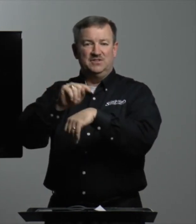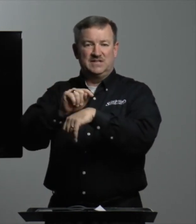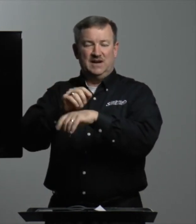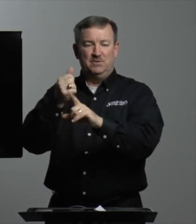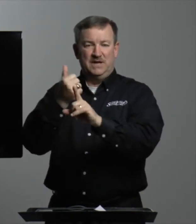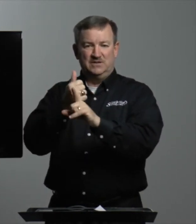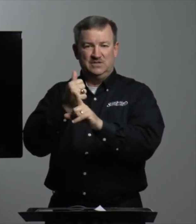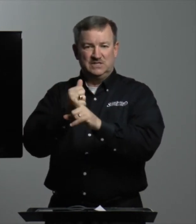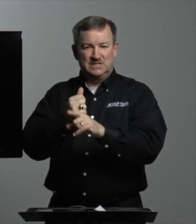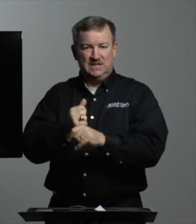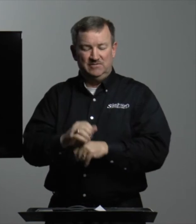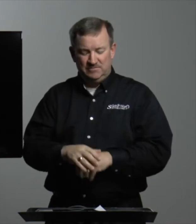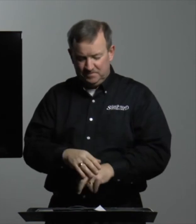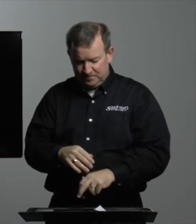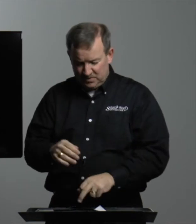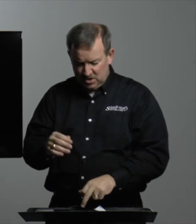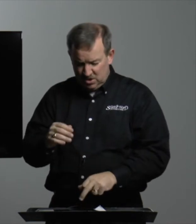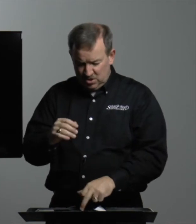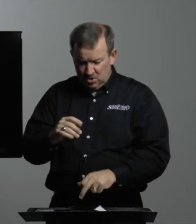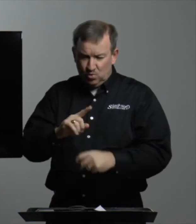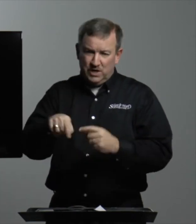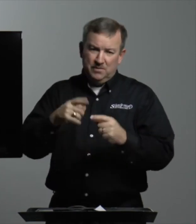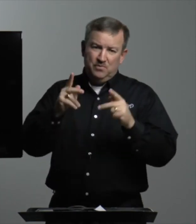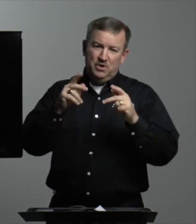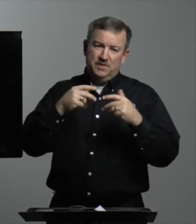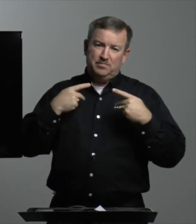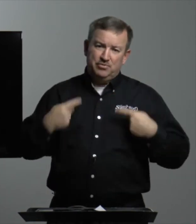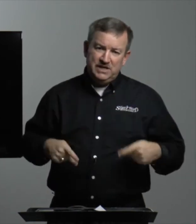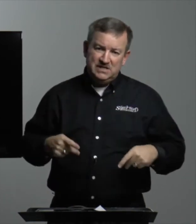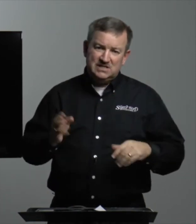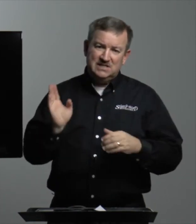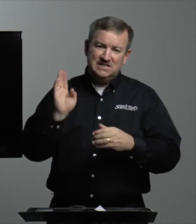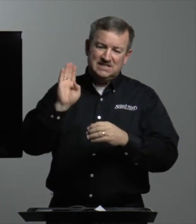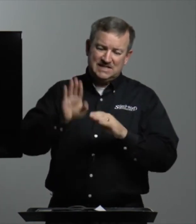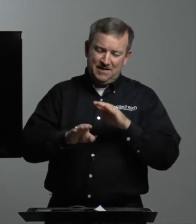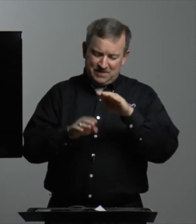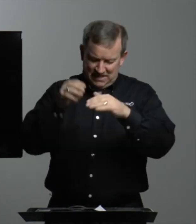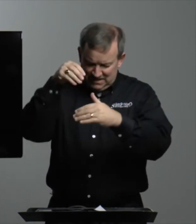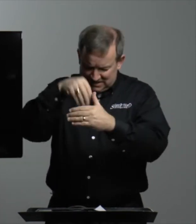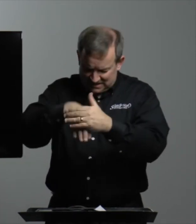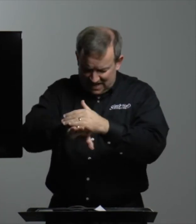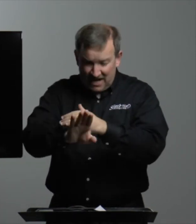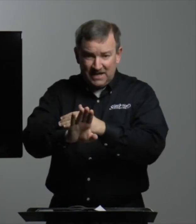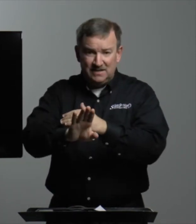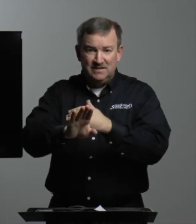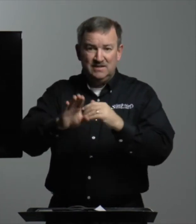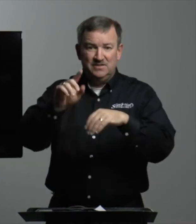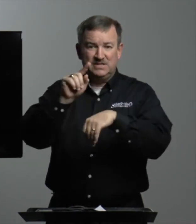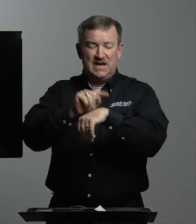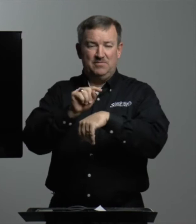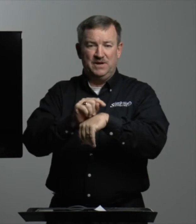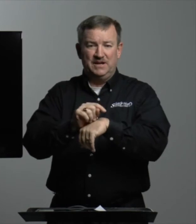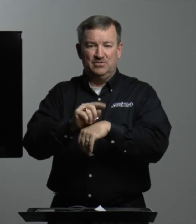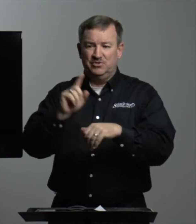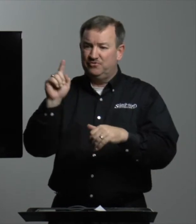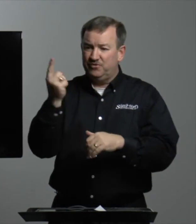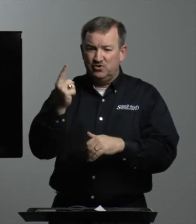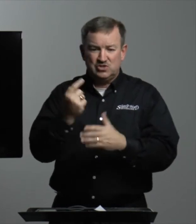the tabernacle itself. When the priest stepped inside the tabernacle, the first